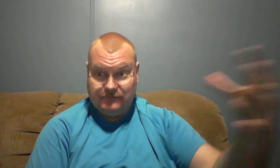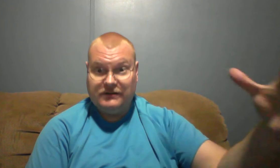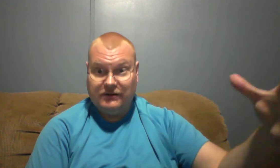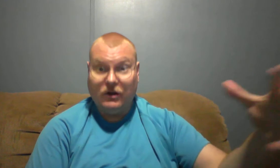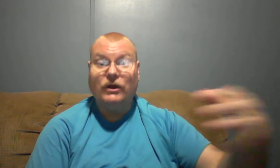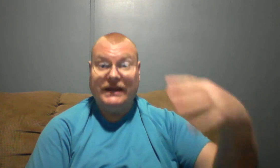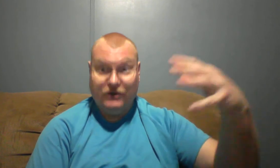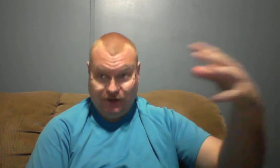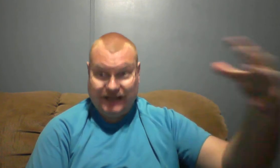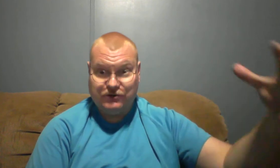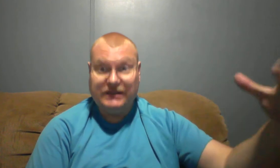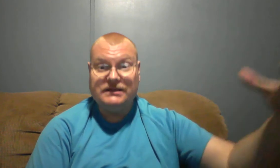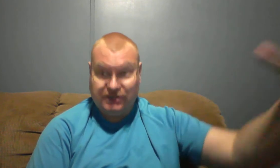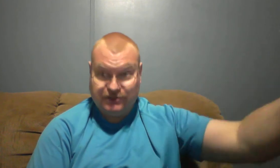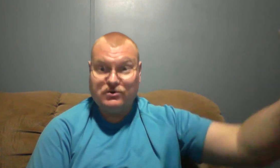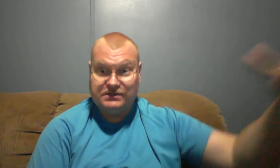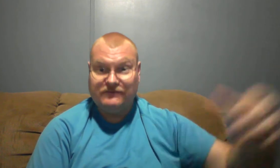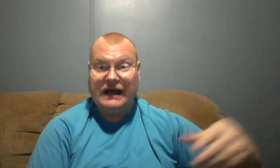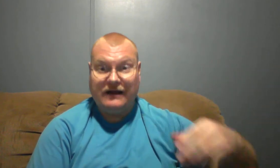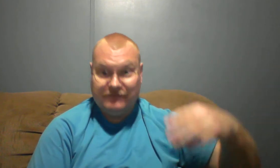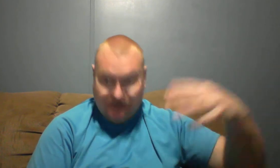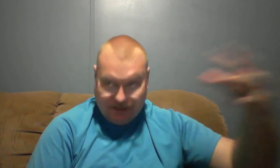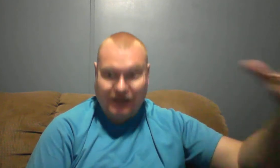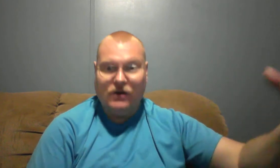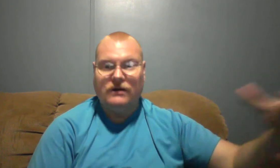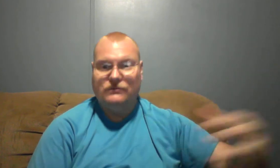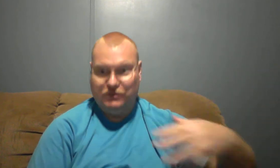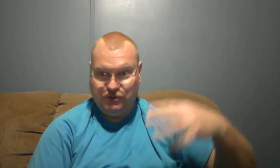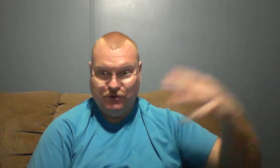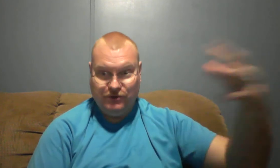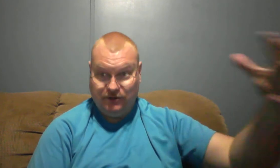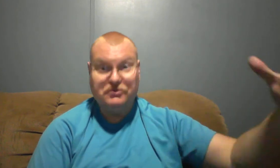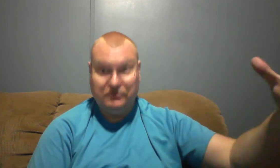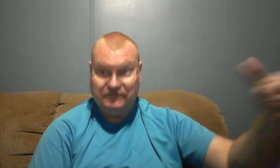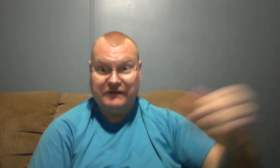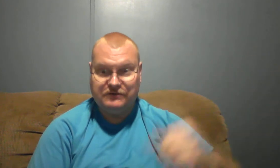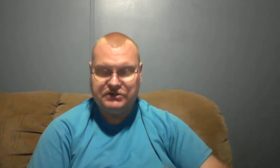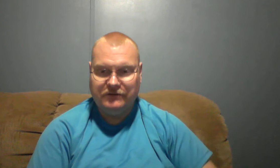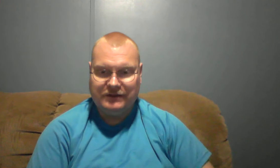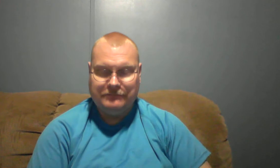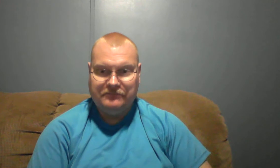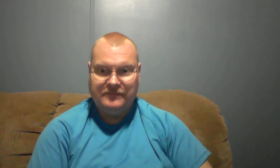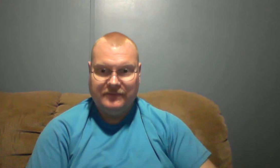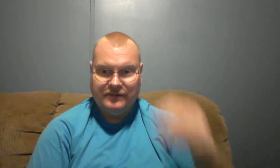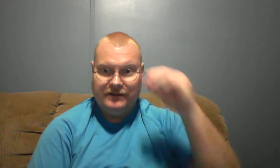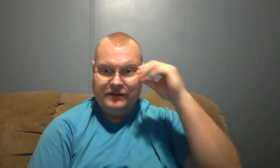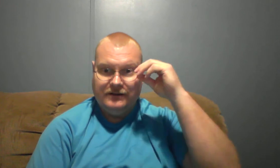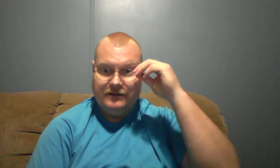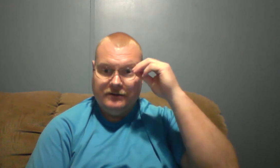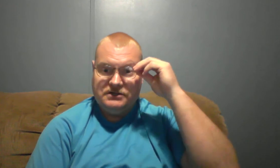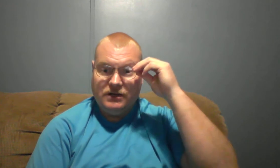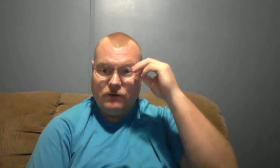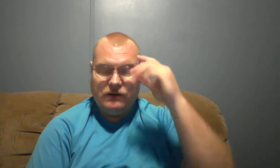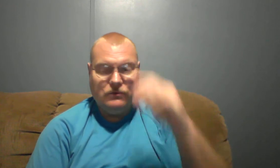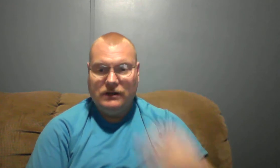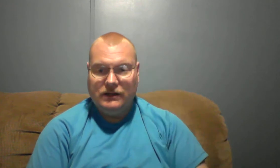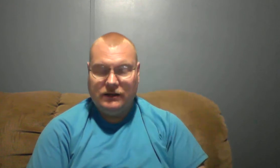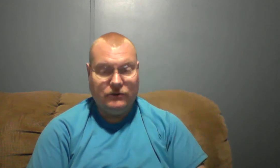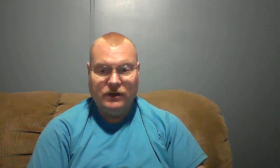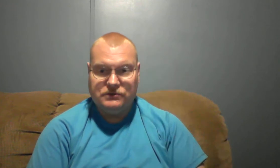or hear enter into the joys of life you know we're true the true and faithful servant but you know what who knows